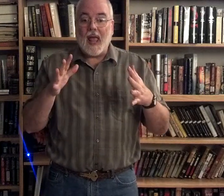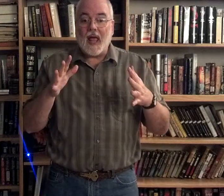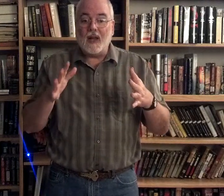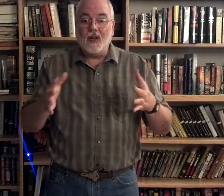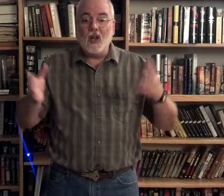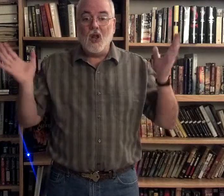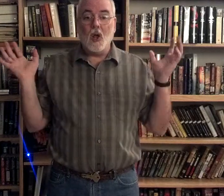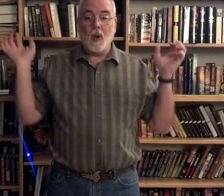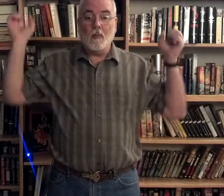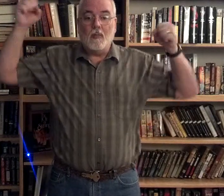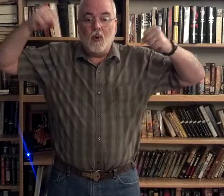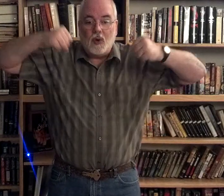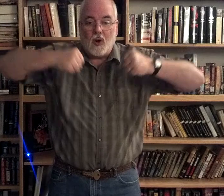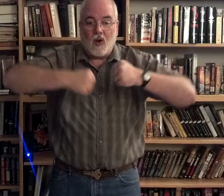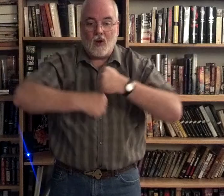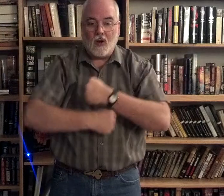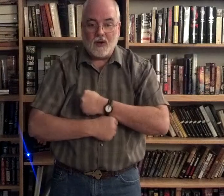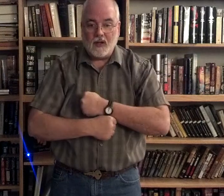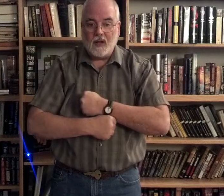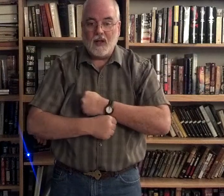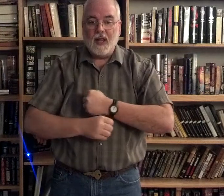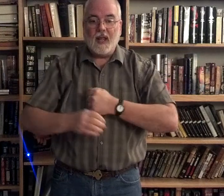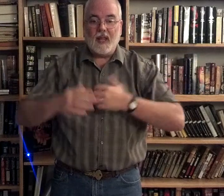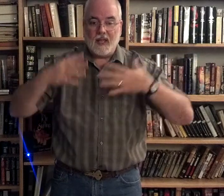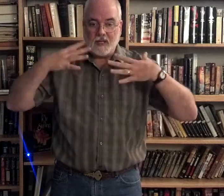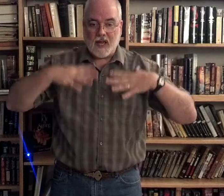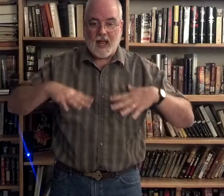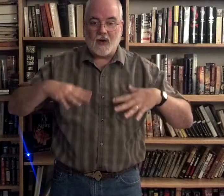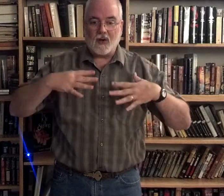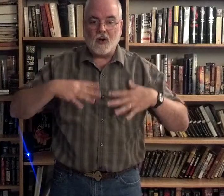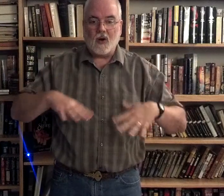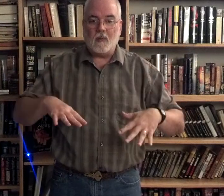put on his outer garment